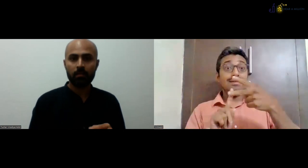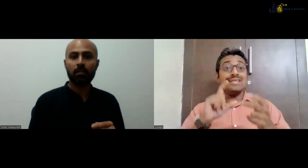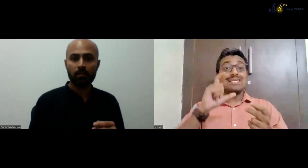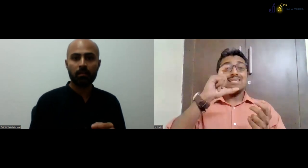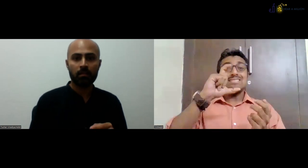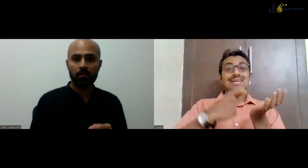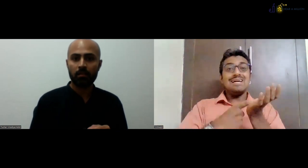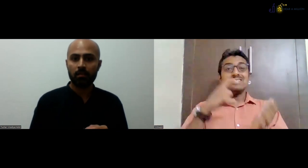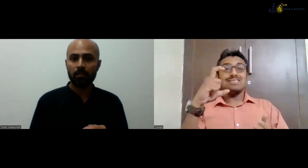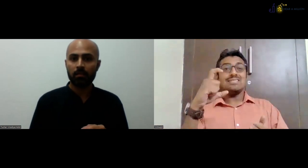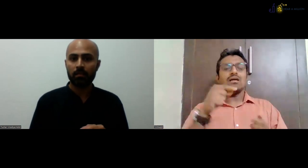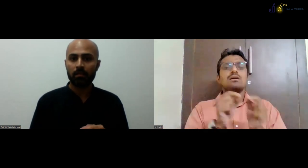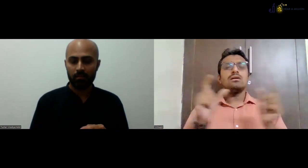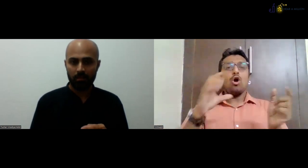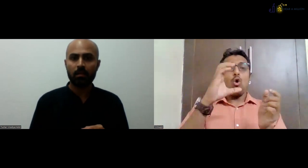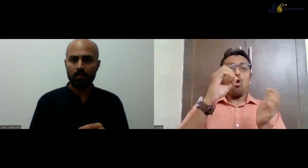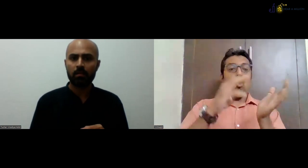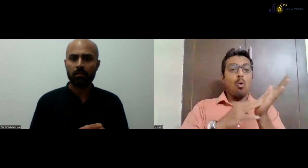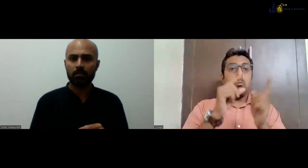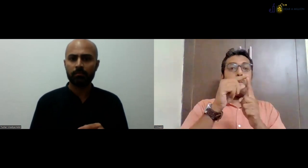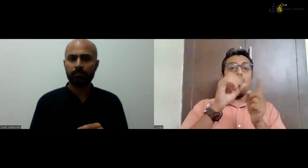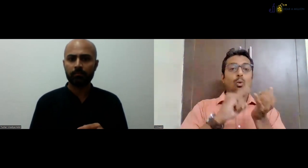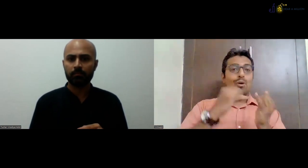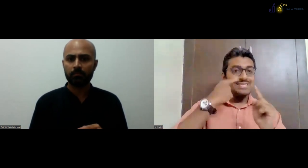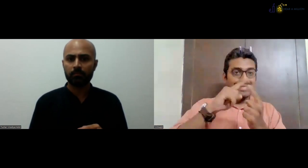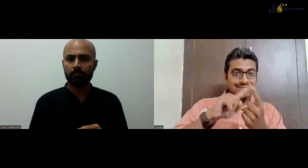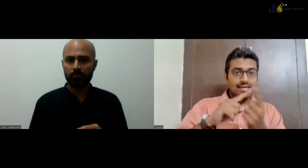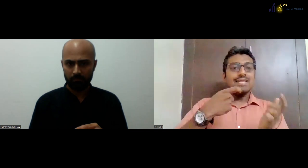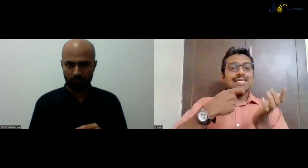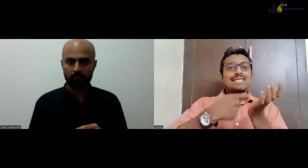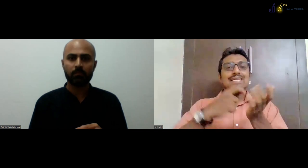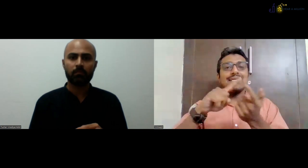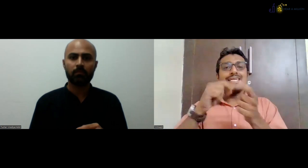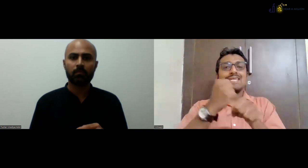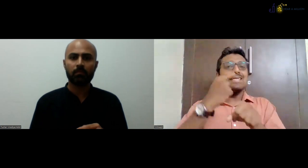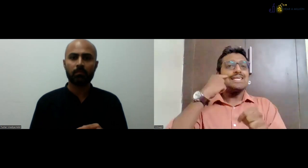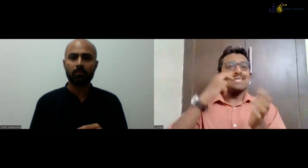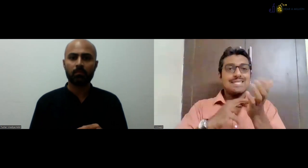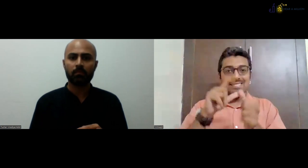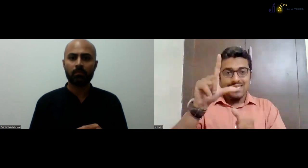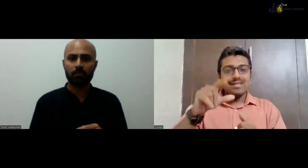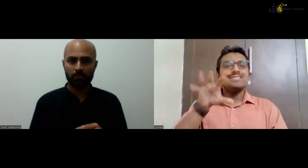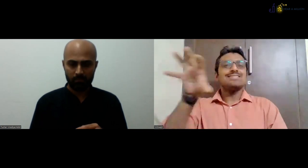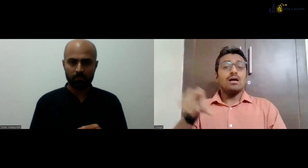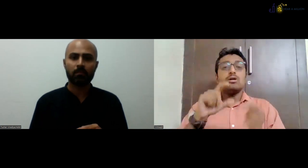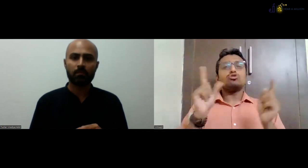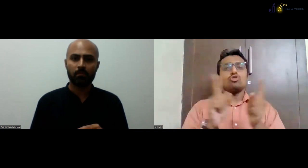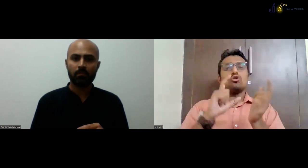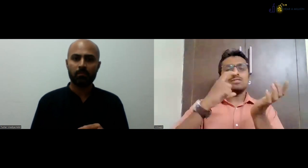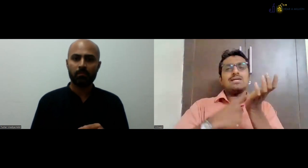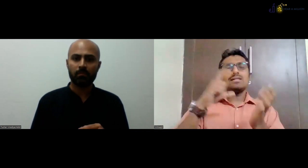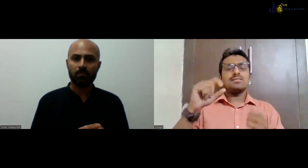and the hospitals. And also we have CRC composite regional